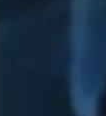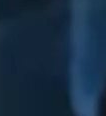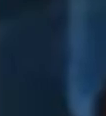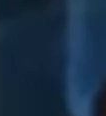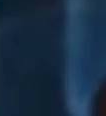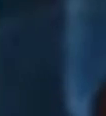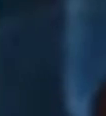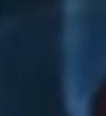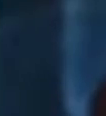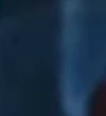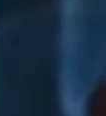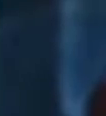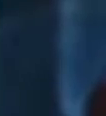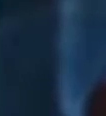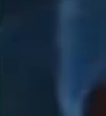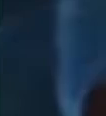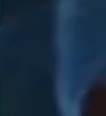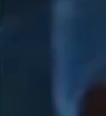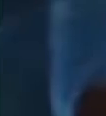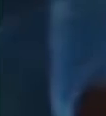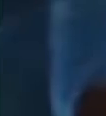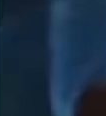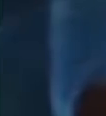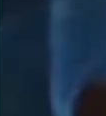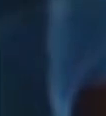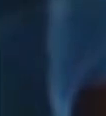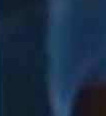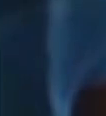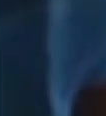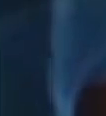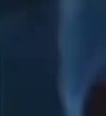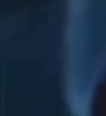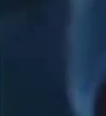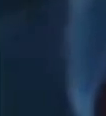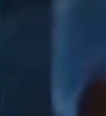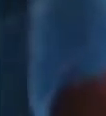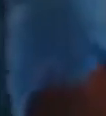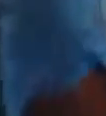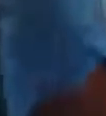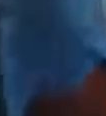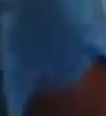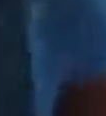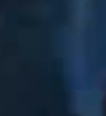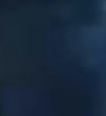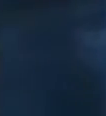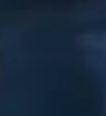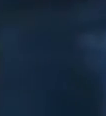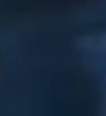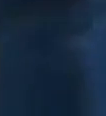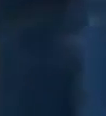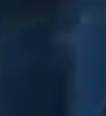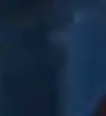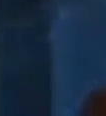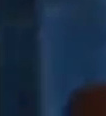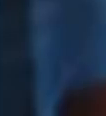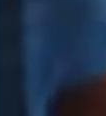And we also can't forget the issues of young people finding decent work. From all of this niceness gone,